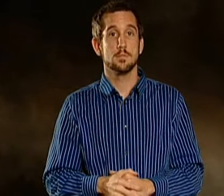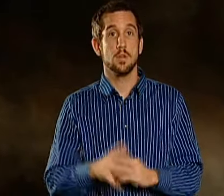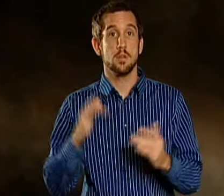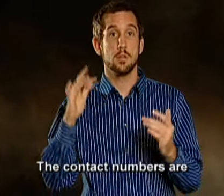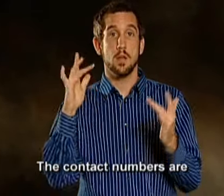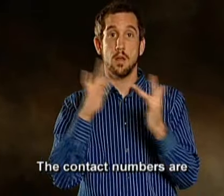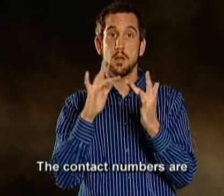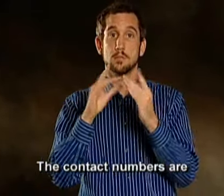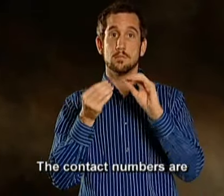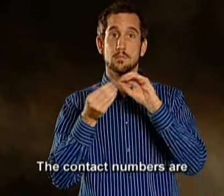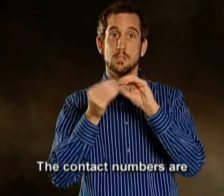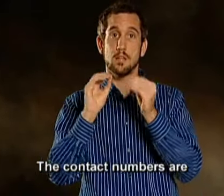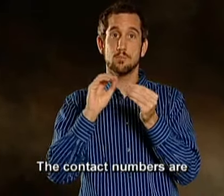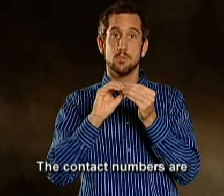The contact numbers are